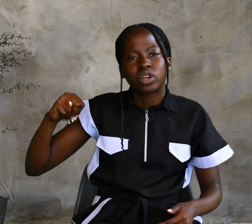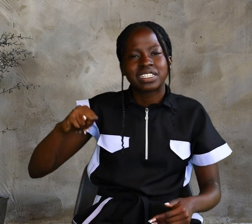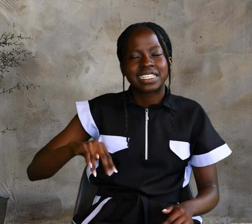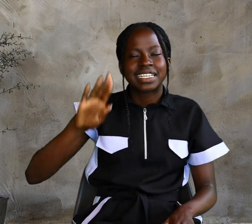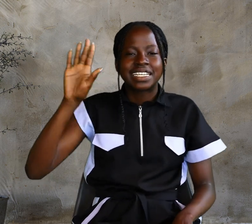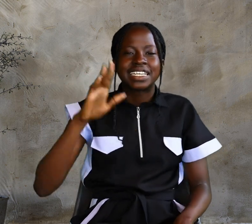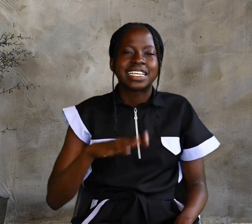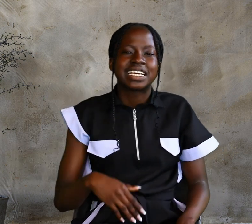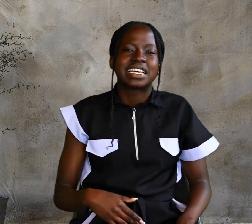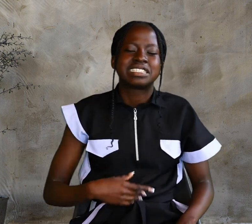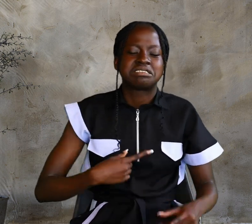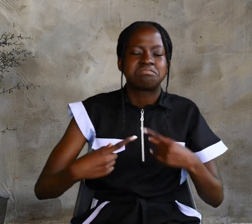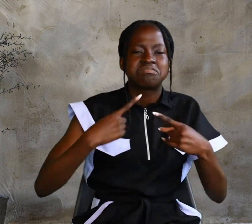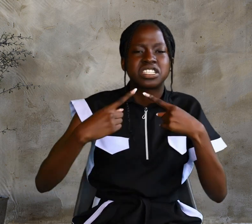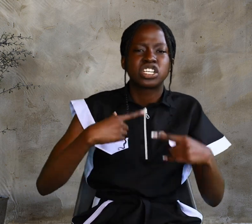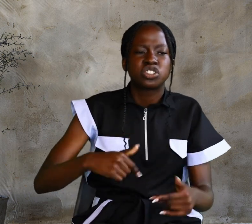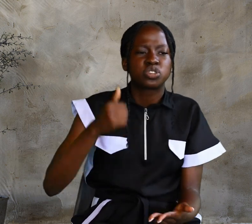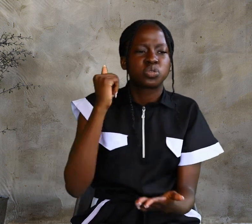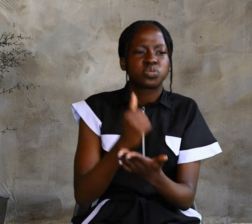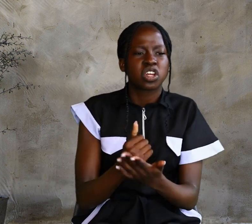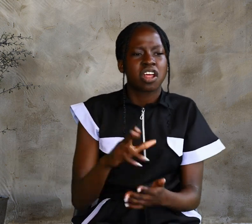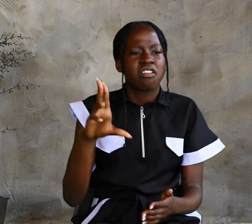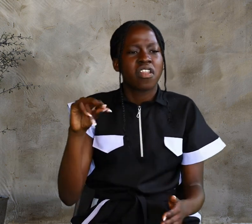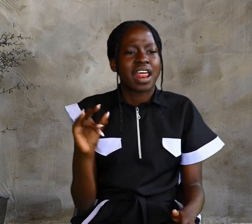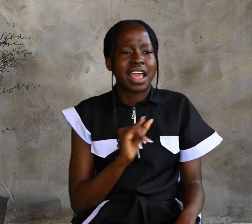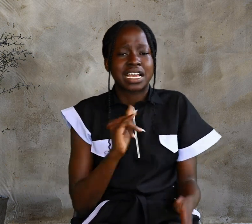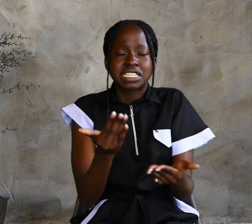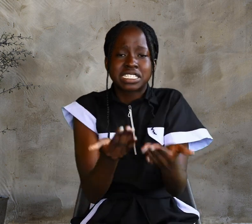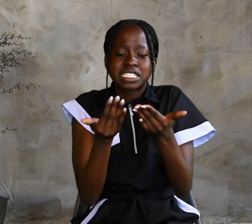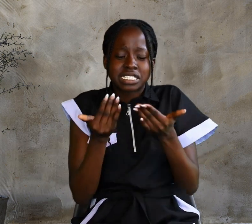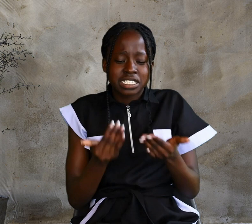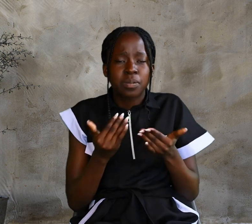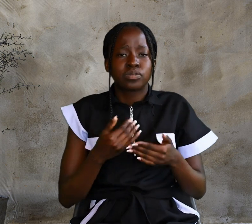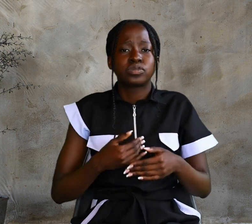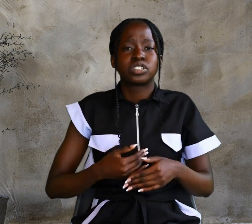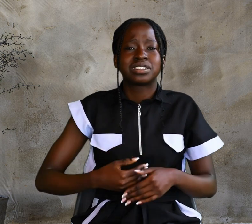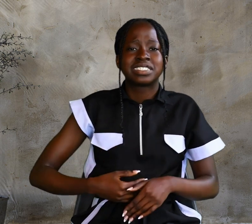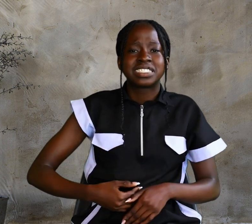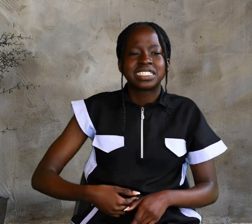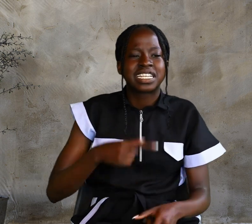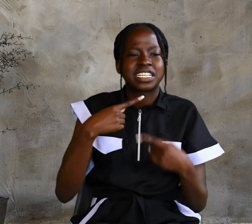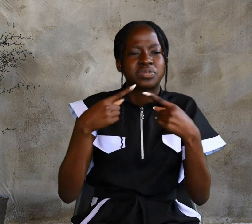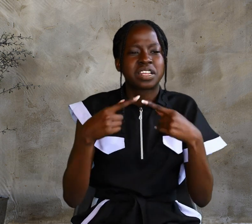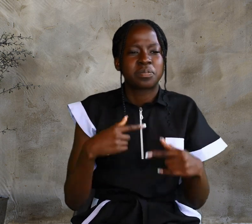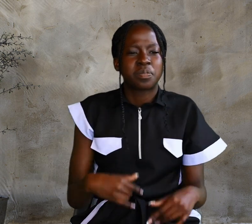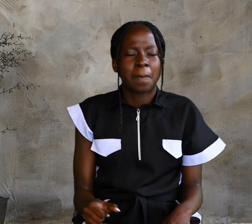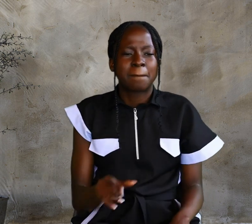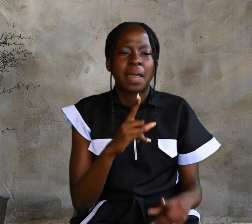Not that I accept human testimony, but I mention it, that you may be saved.